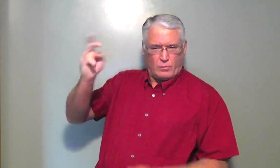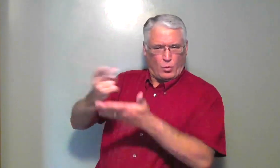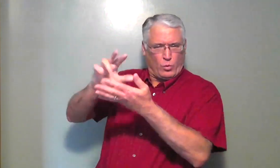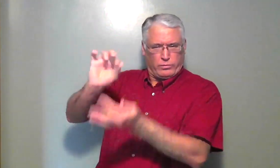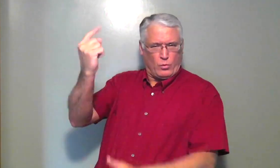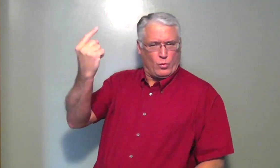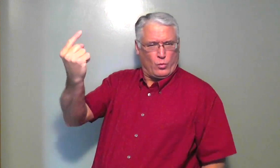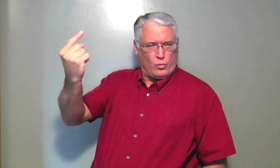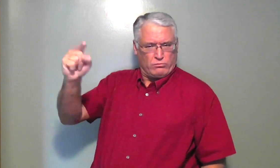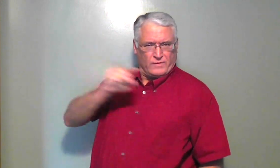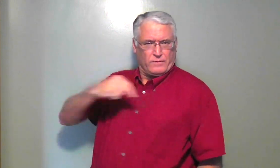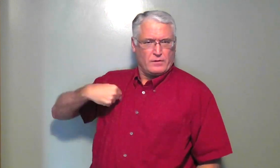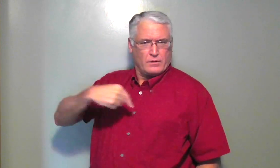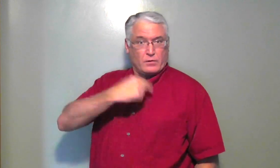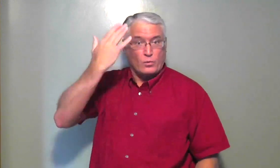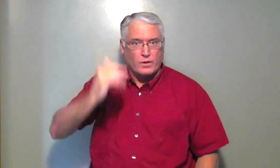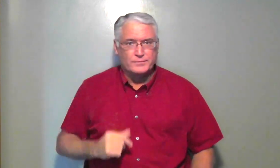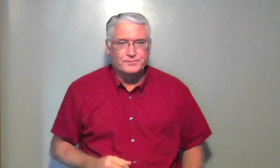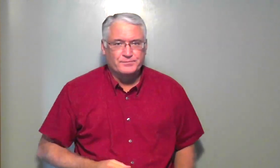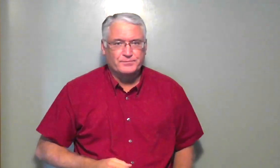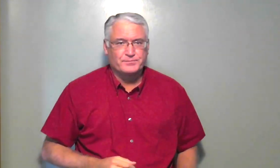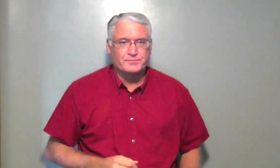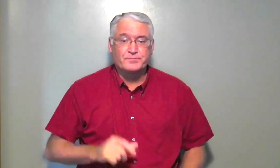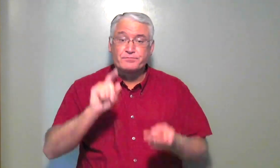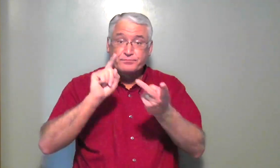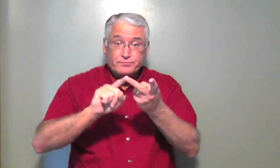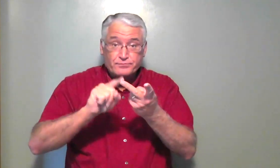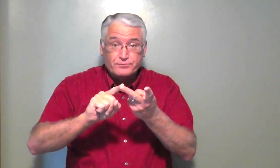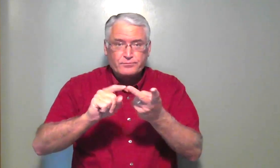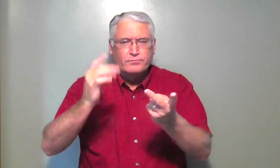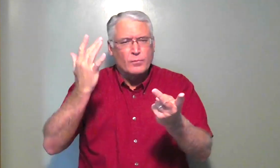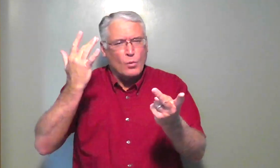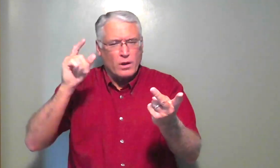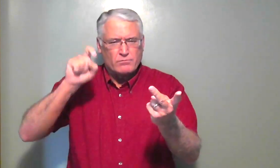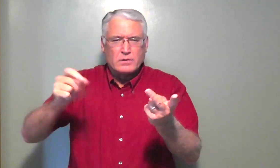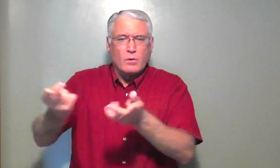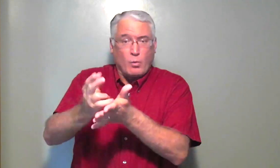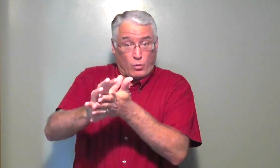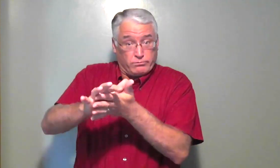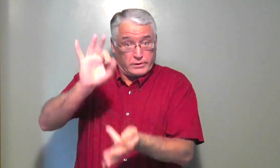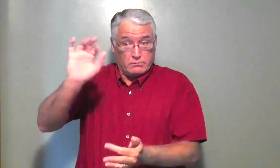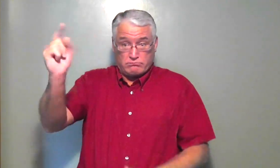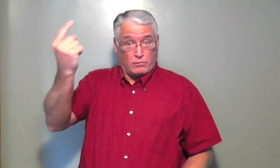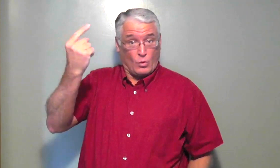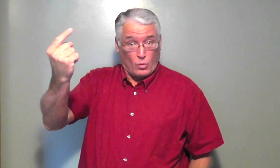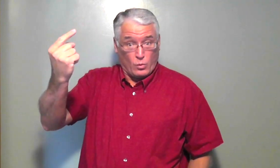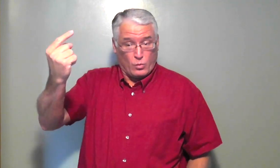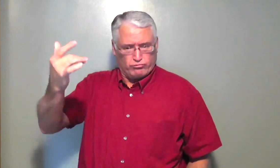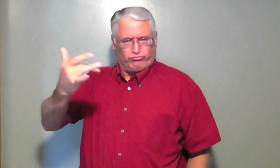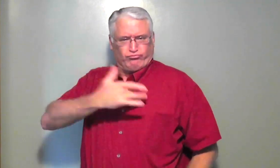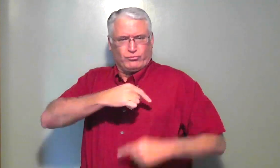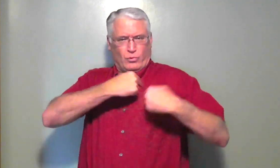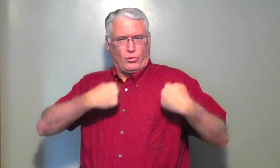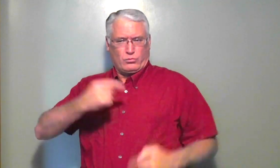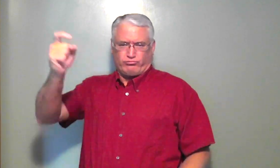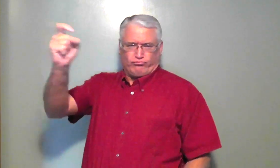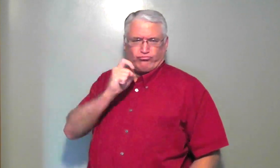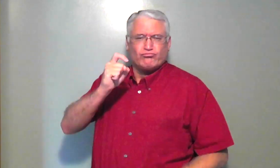Word? The Holy Spirit alone. Why? And also, why do we need the Holy Spirit alone to